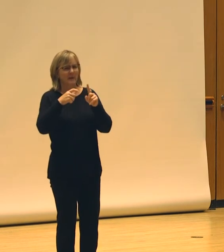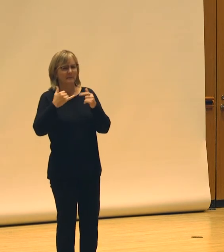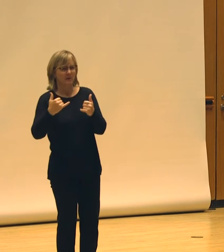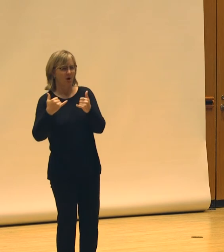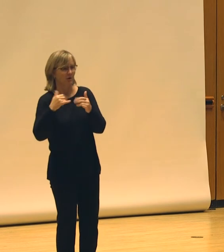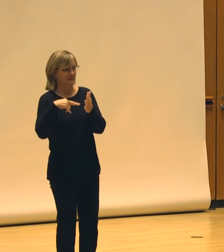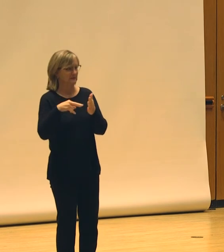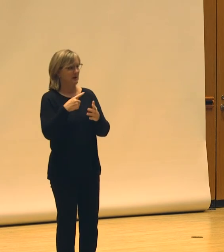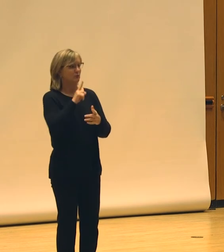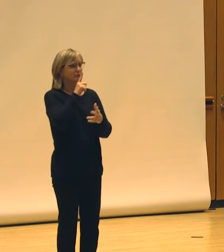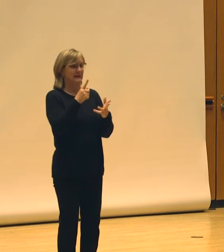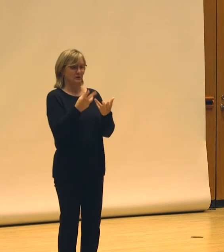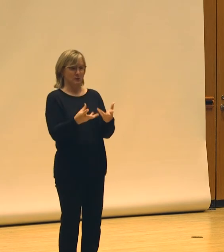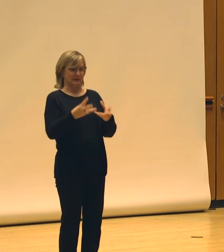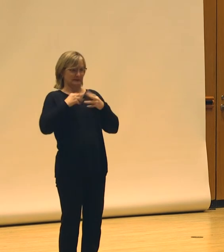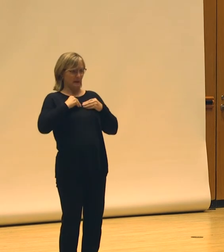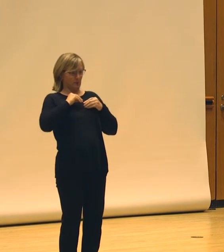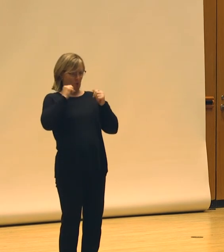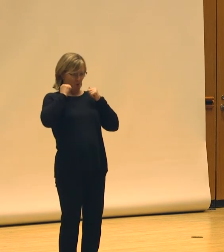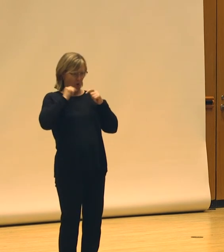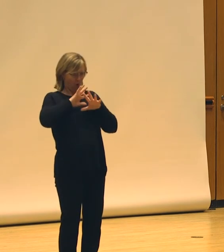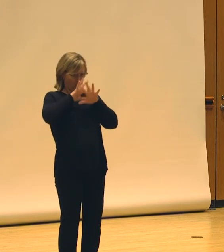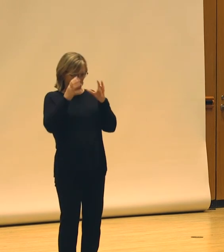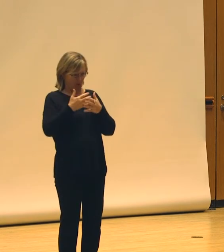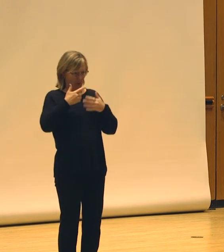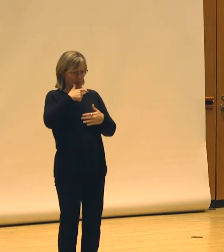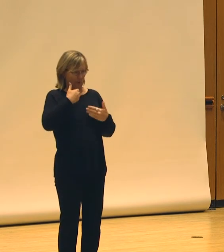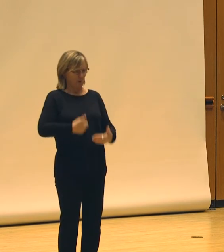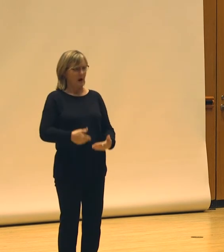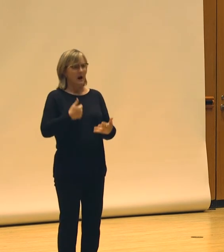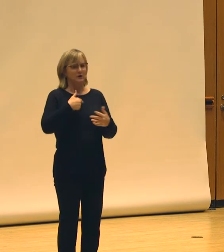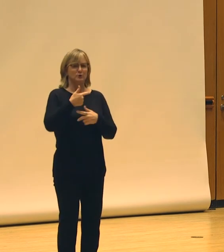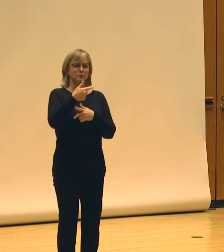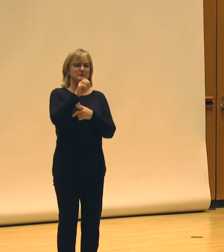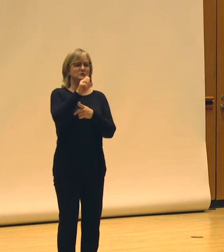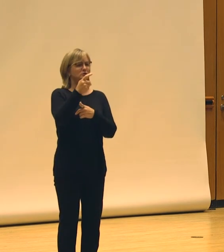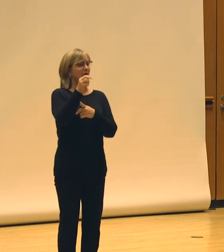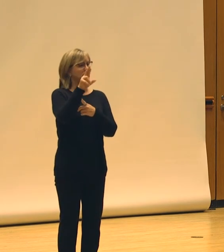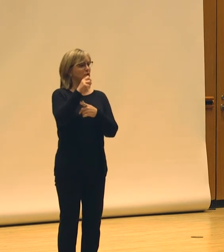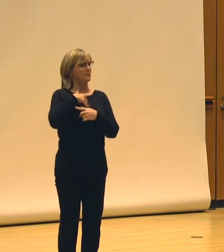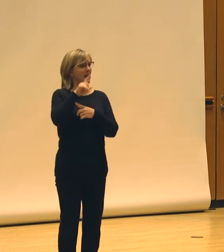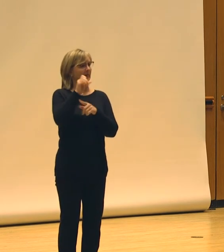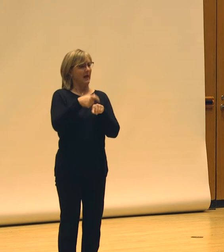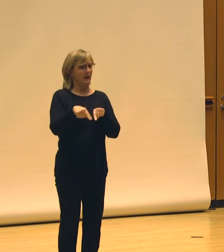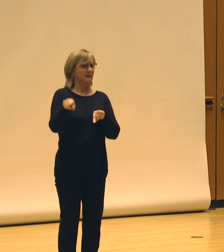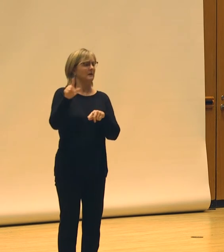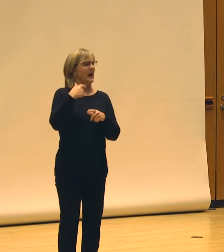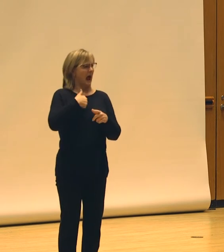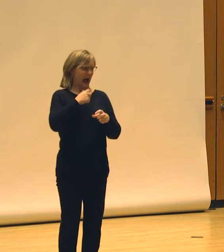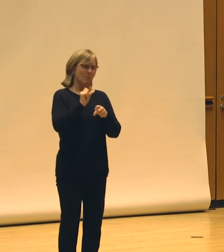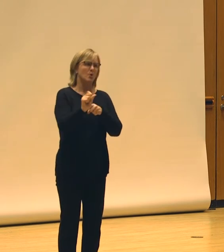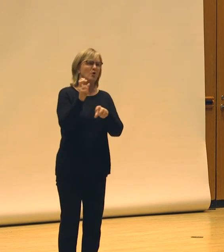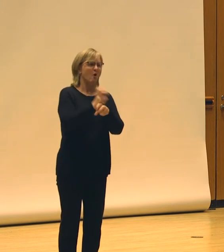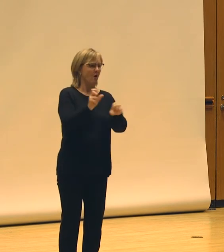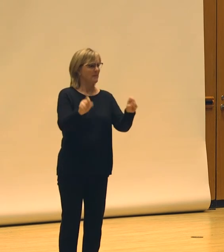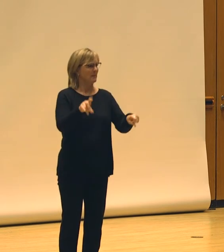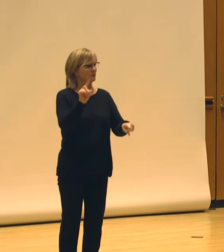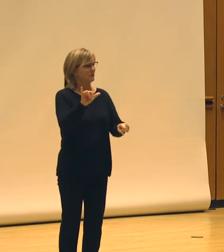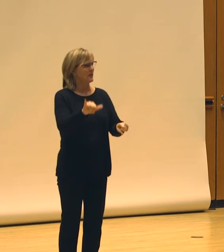of who I am, I don't want to stop gesturing my leg. I love that. And I worked freaking hard to be able to do it.